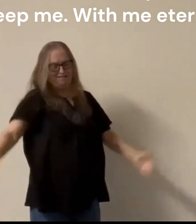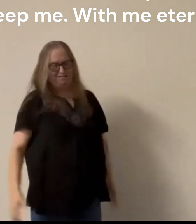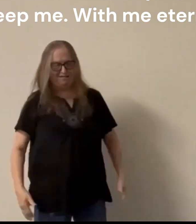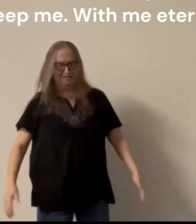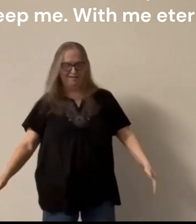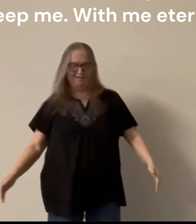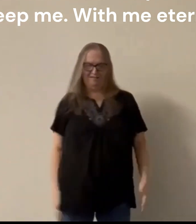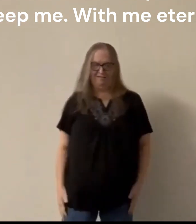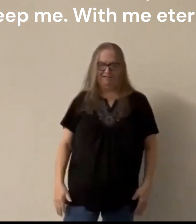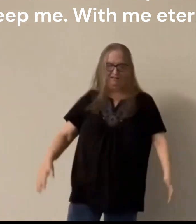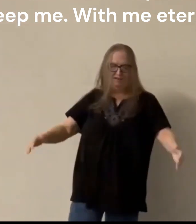But I don't have to leave you.